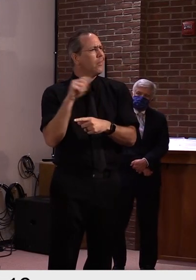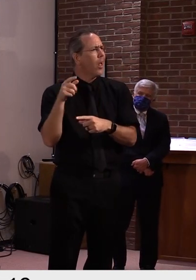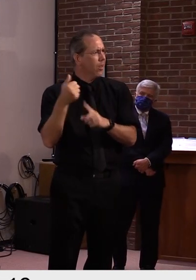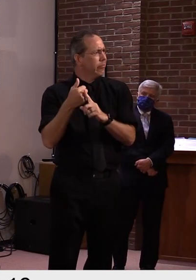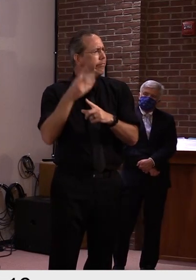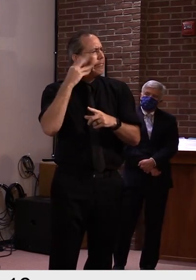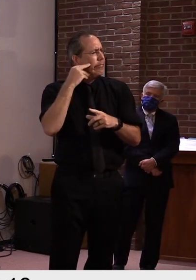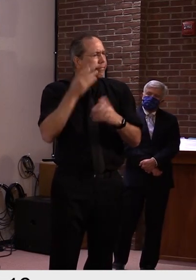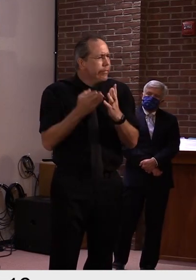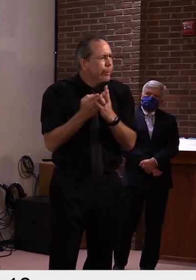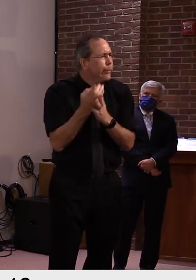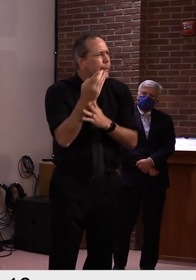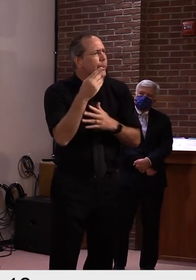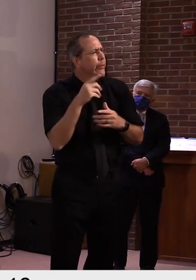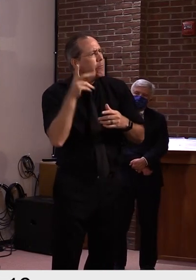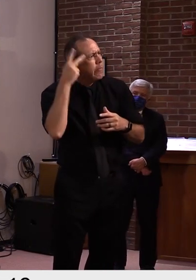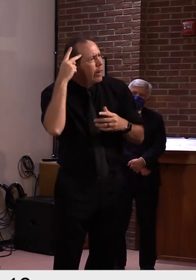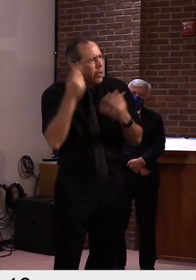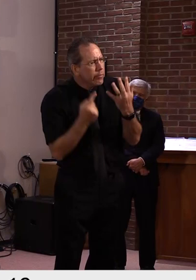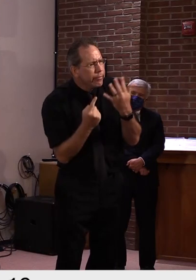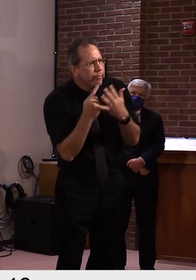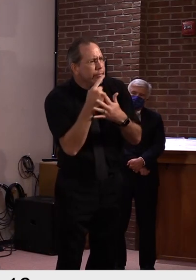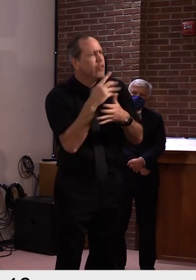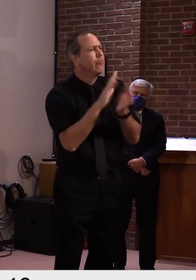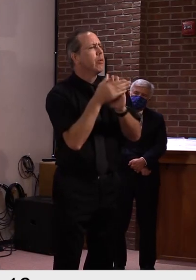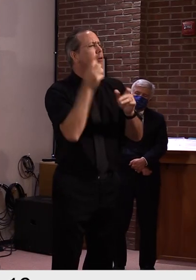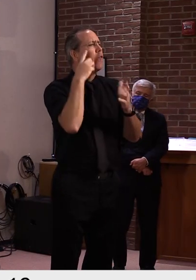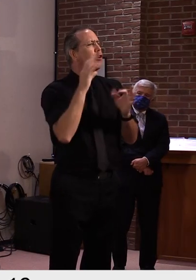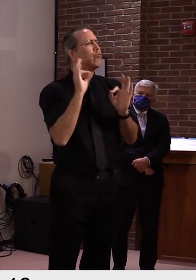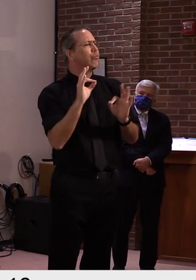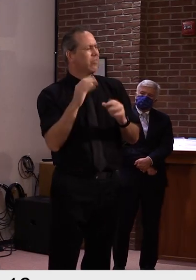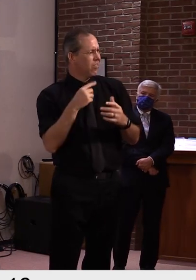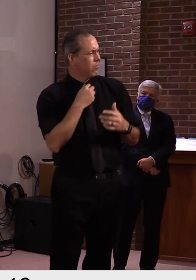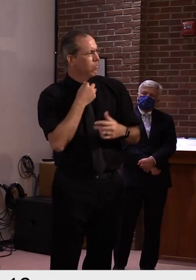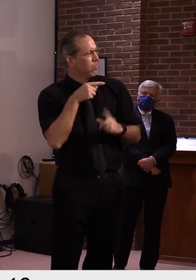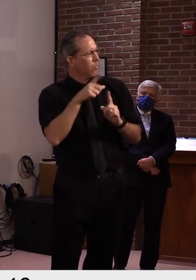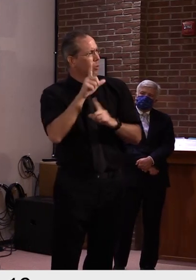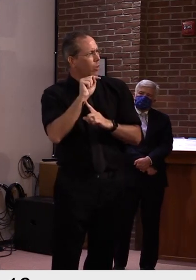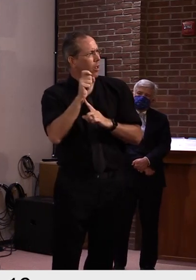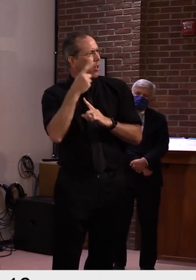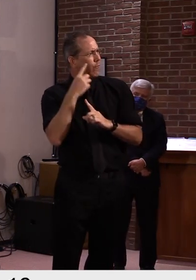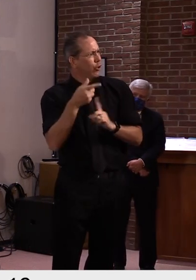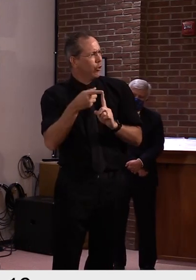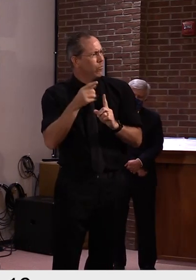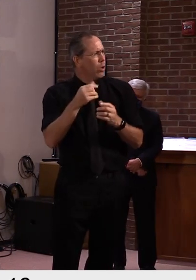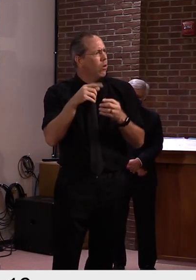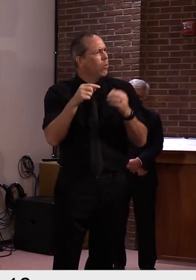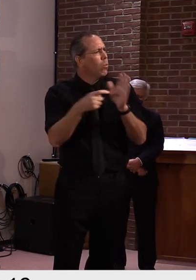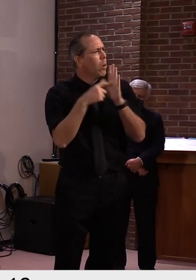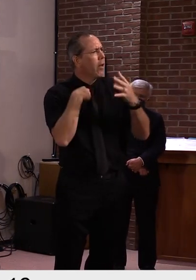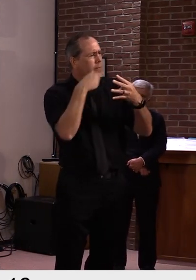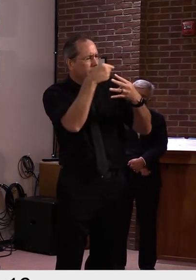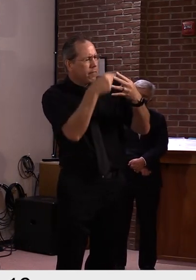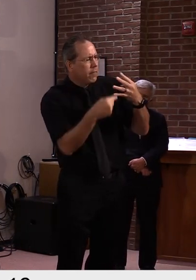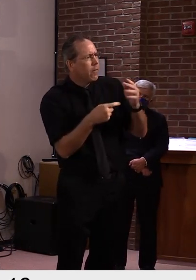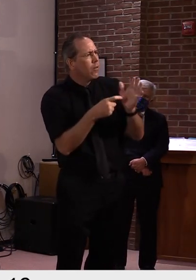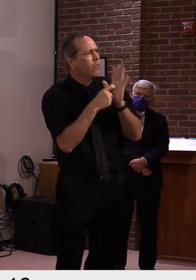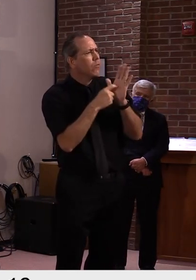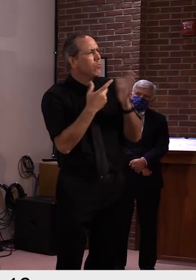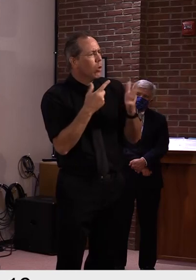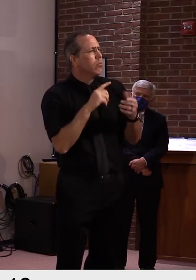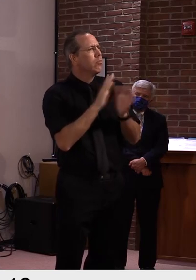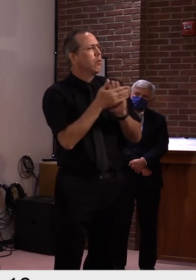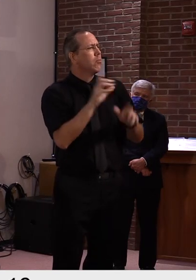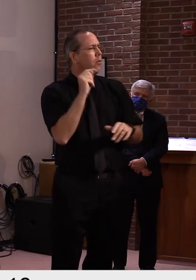is, is presiding over the, over the Senate and, and watching legislation and making rulings and so forth. But, um, I don't